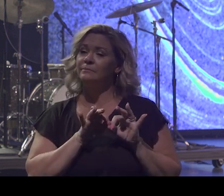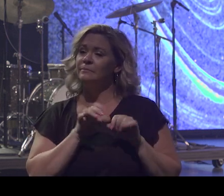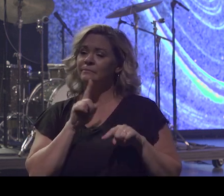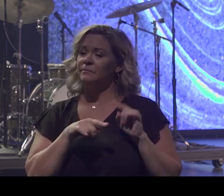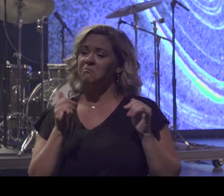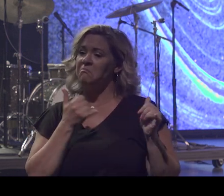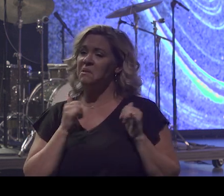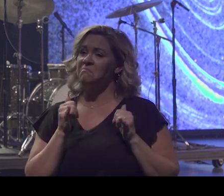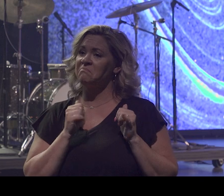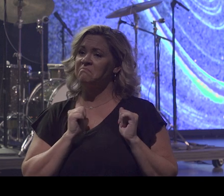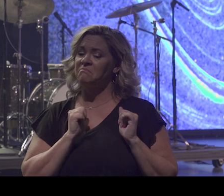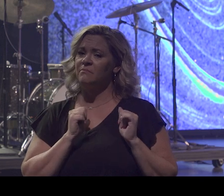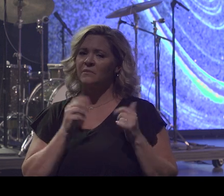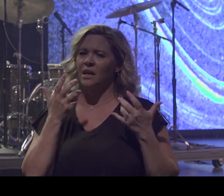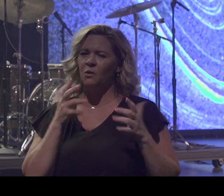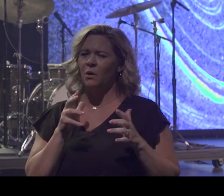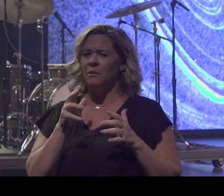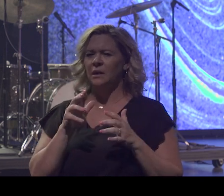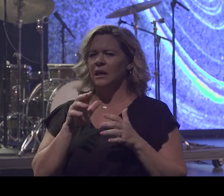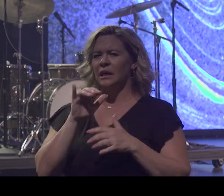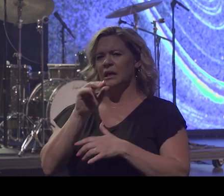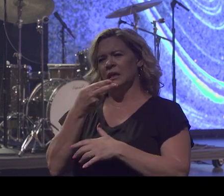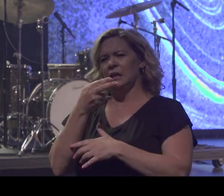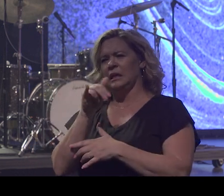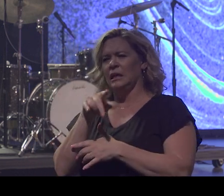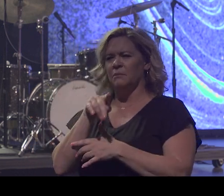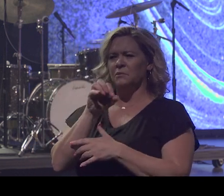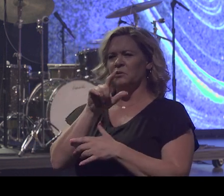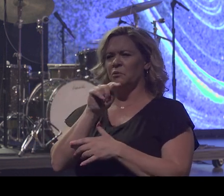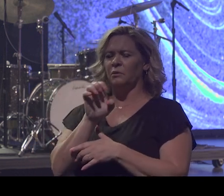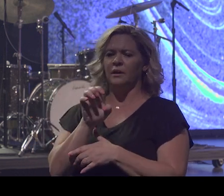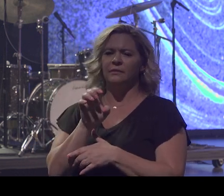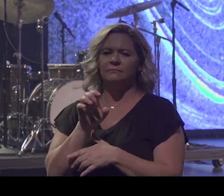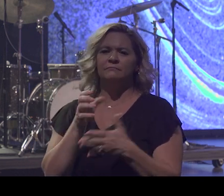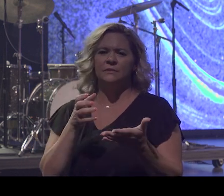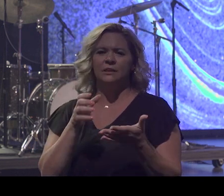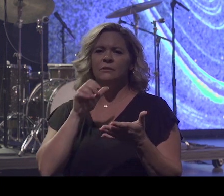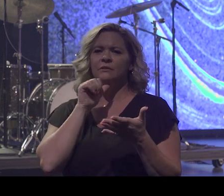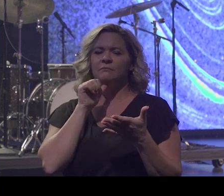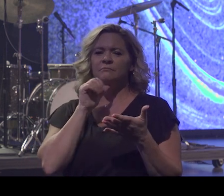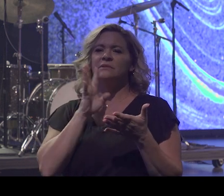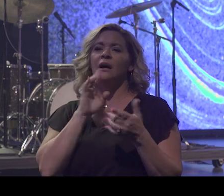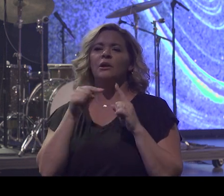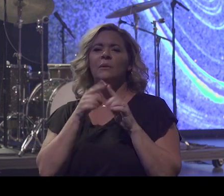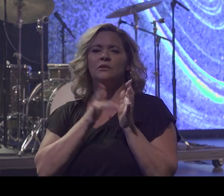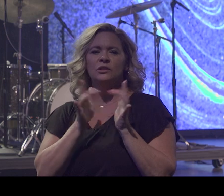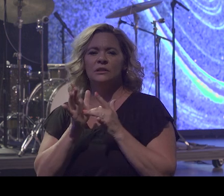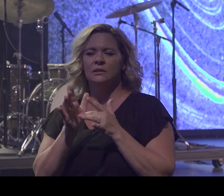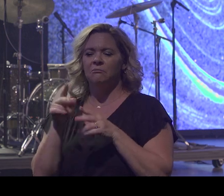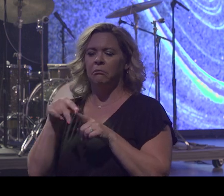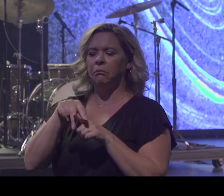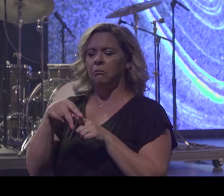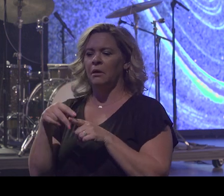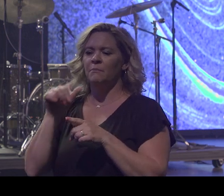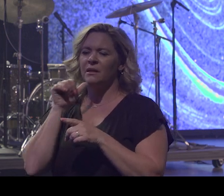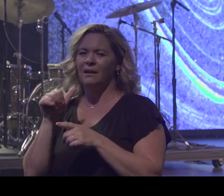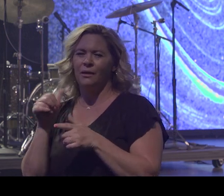I don't want to be a hypocrite no more, talking about Jesus, but not living for Jesus. Strat on the fence, talking about Jesus,